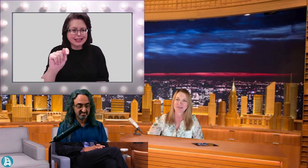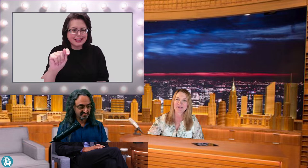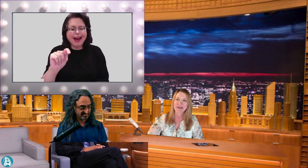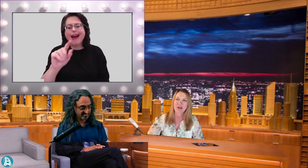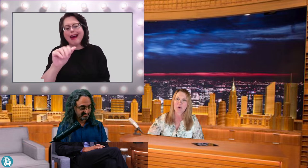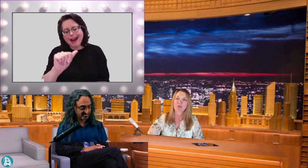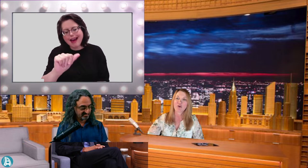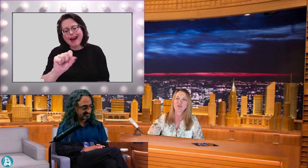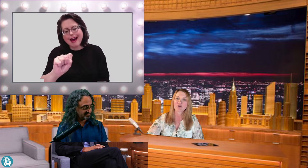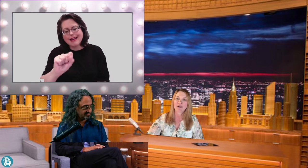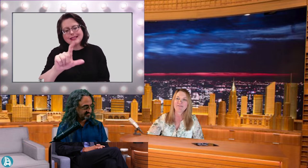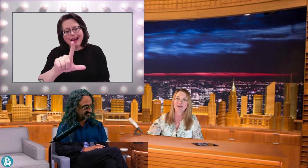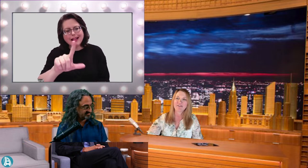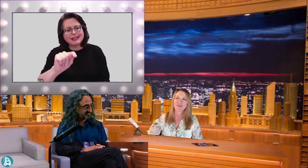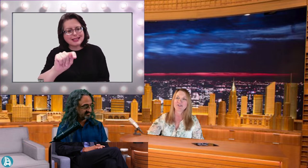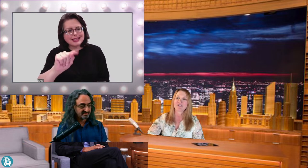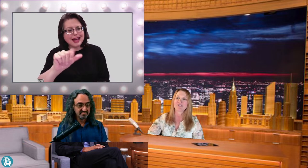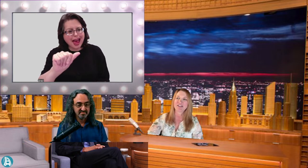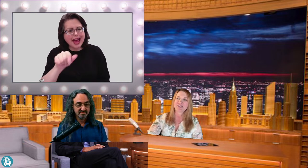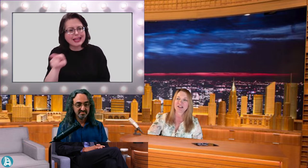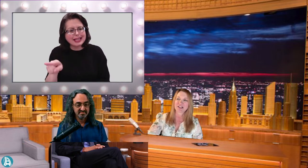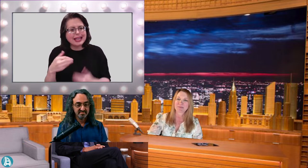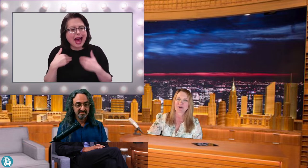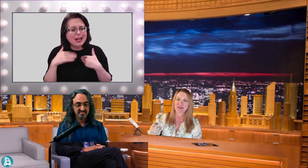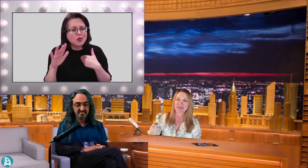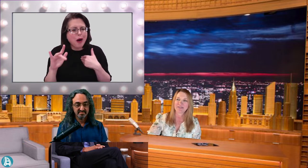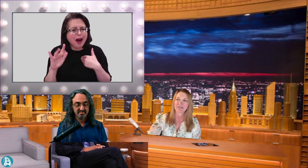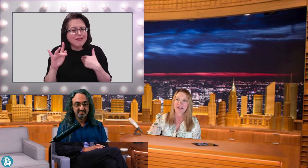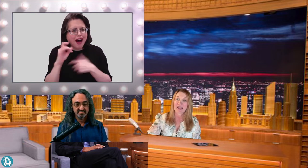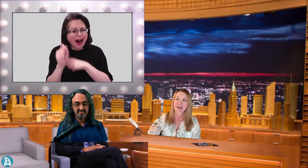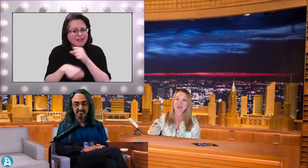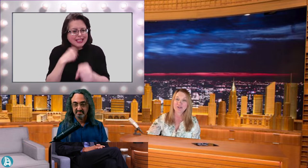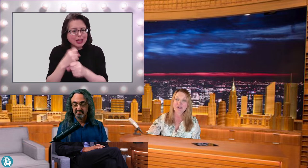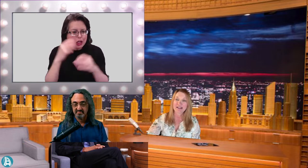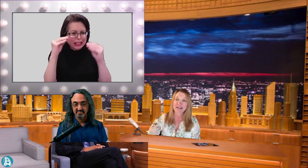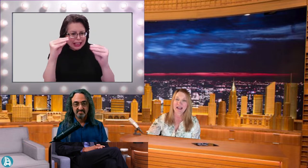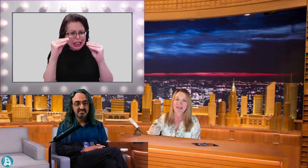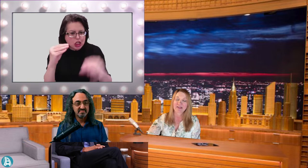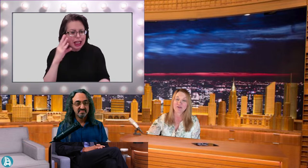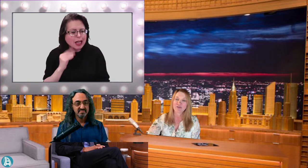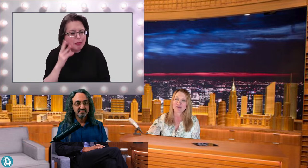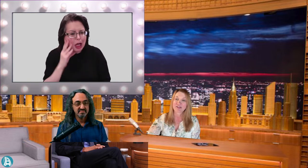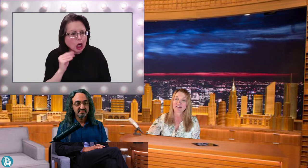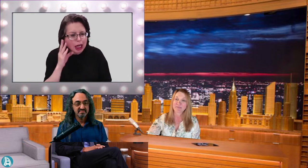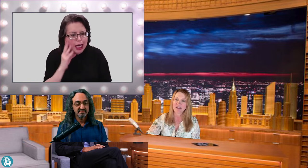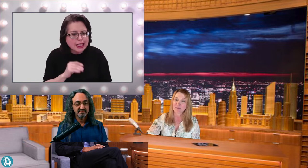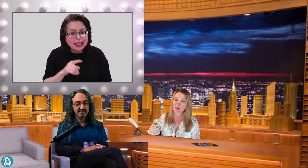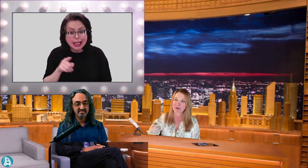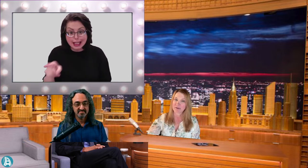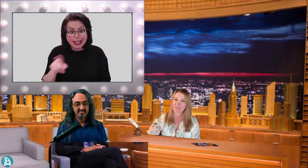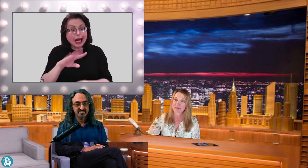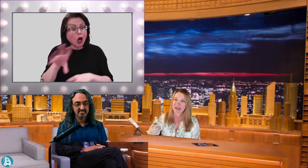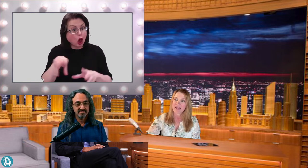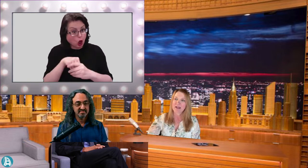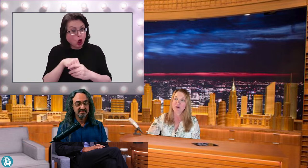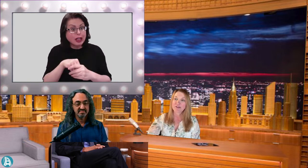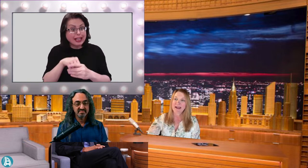with over 25 years of teaching experience, including at the University of Pittsburgh. He holds a